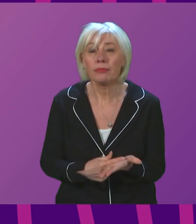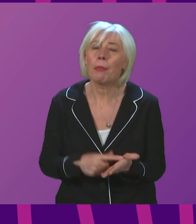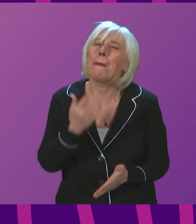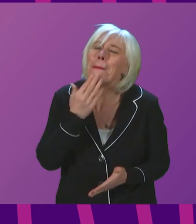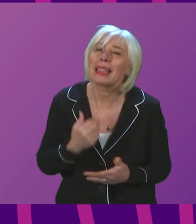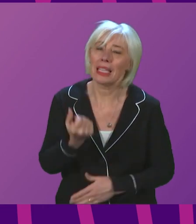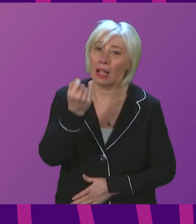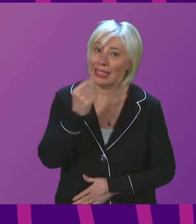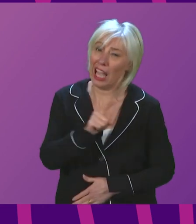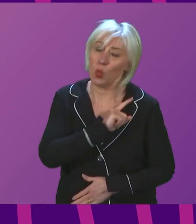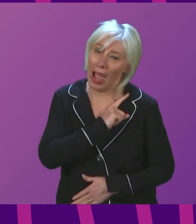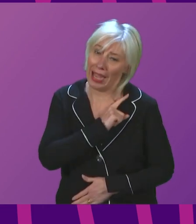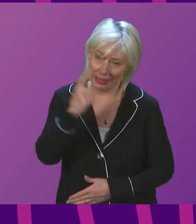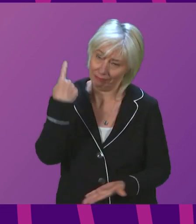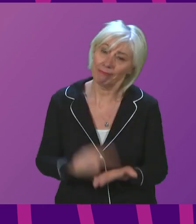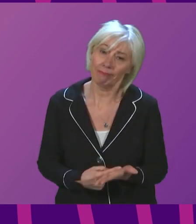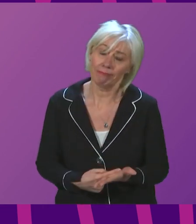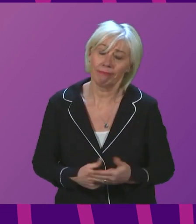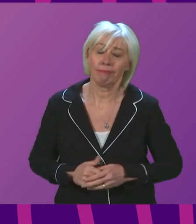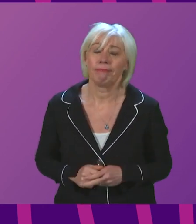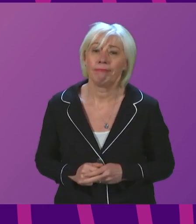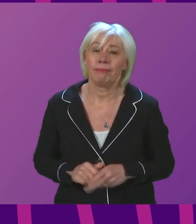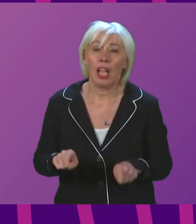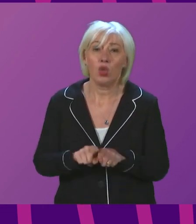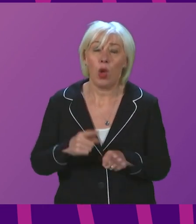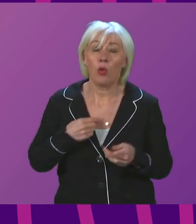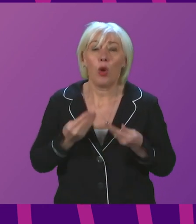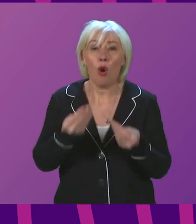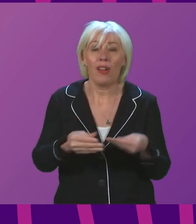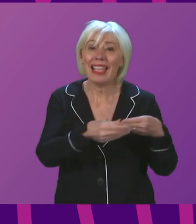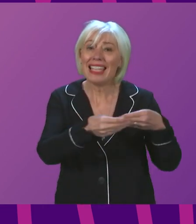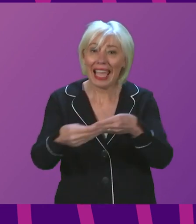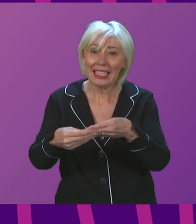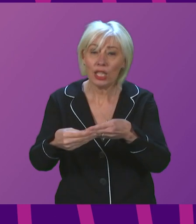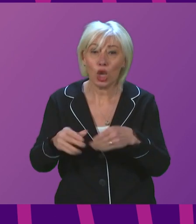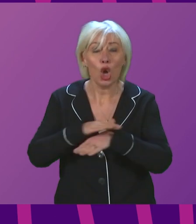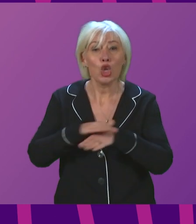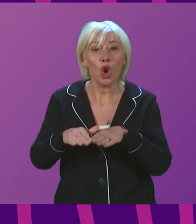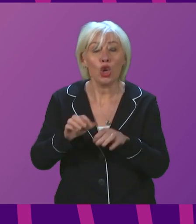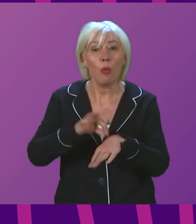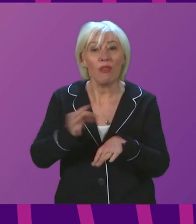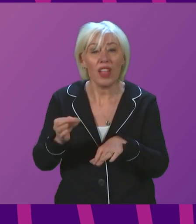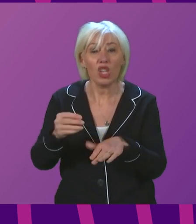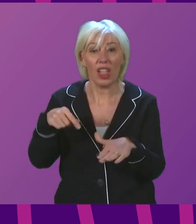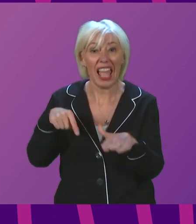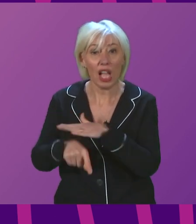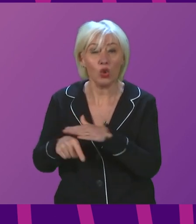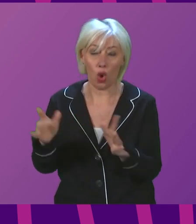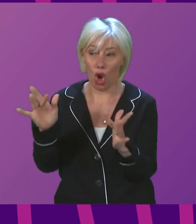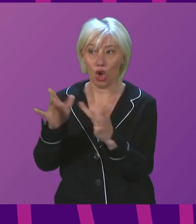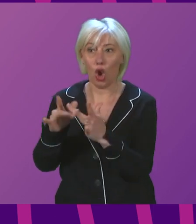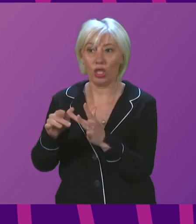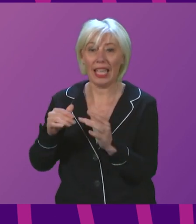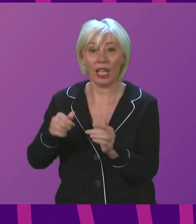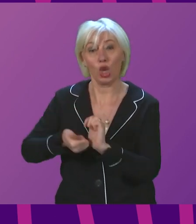the reasons for it. Second, we intend to issue guidance to the effect that non-professional indoor contact sports for adults